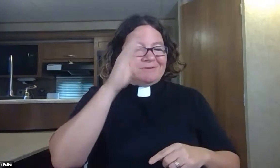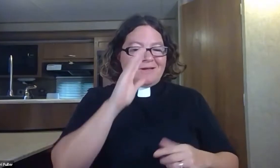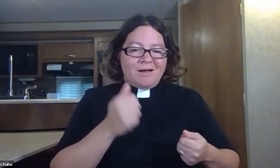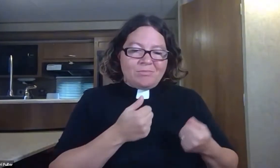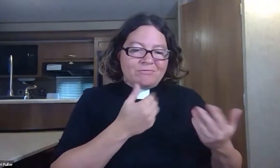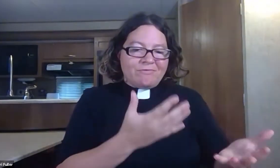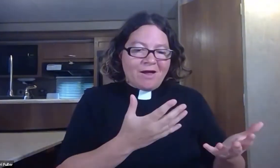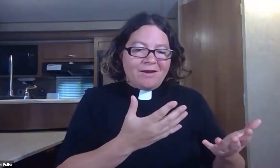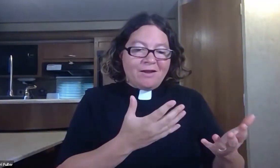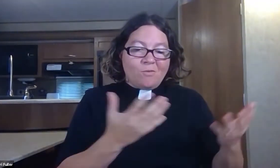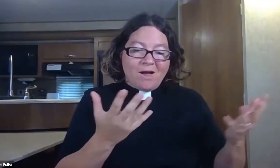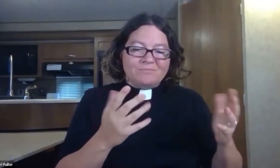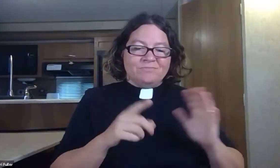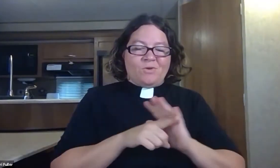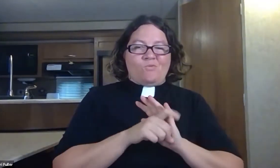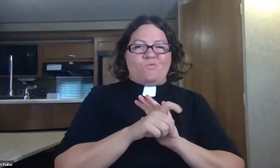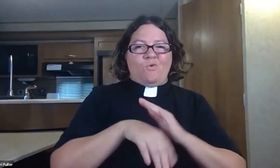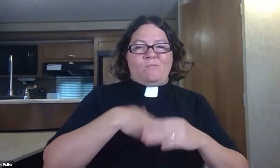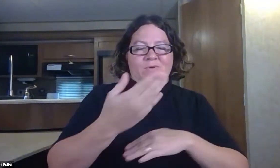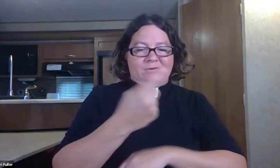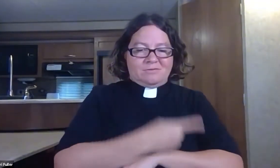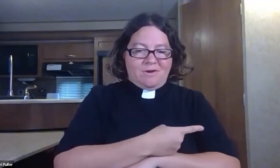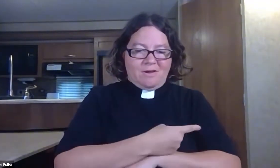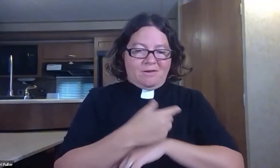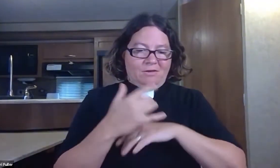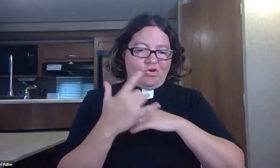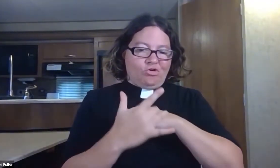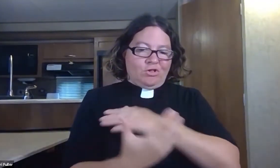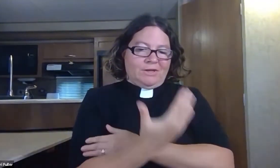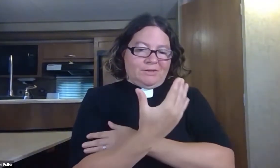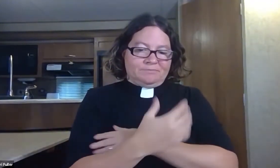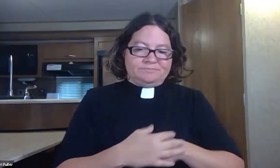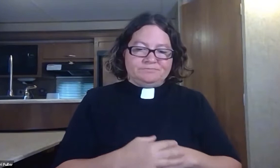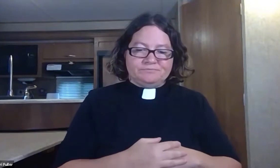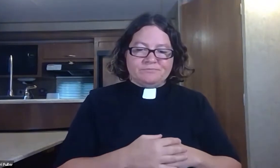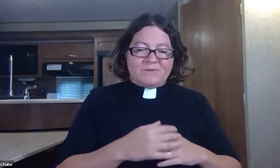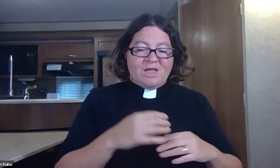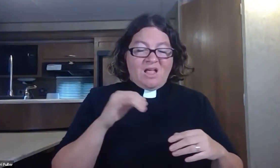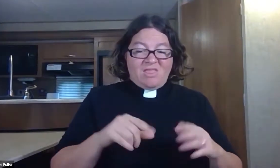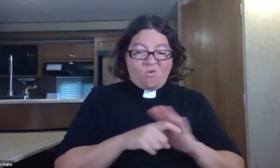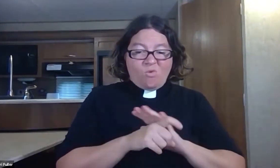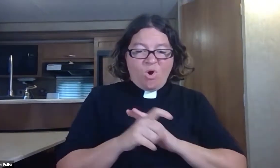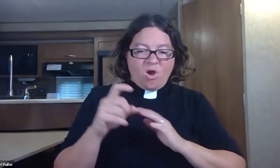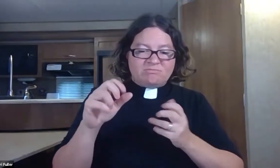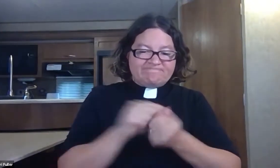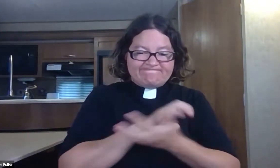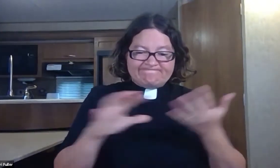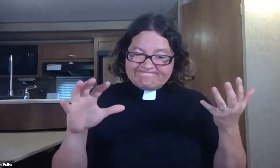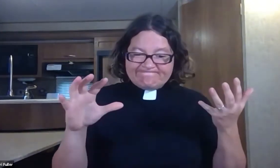But God provided a worm the next day at dawn, and it attacked the shrub, so that the